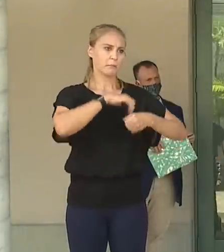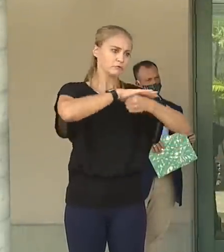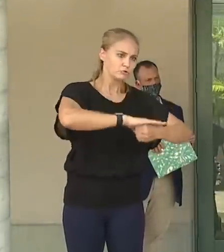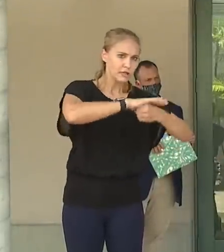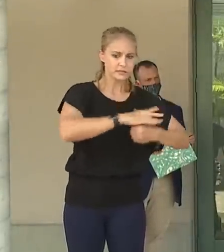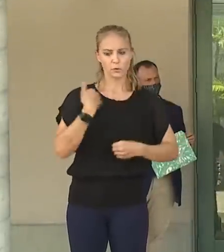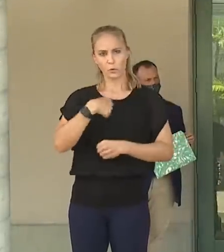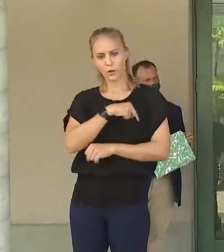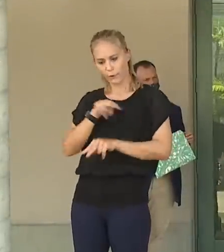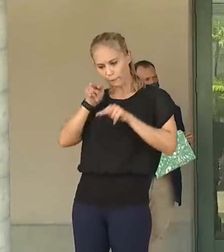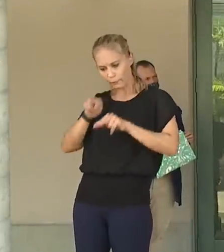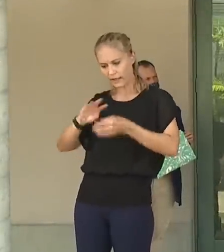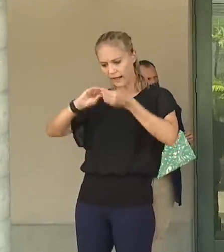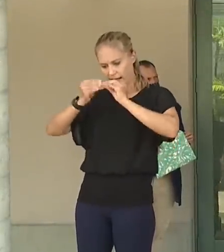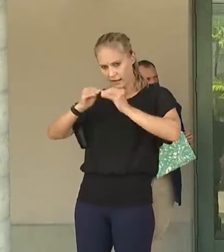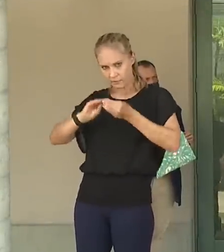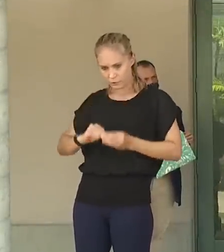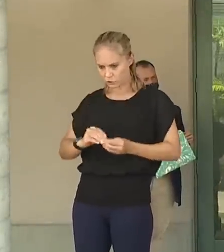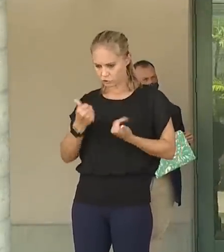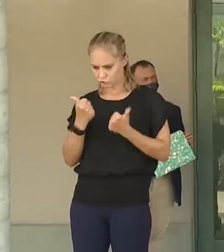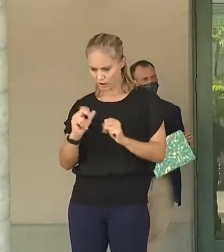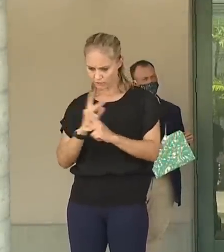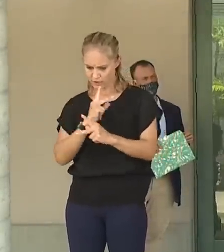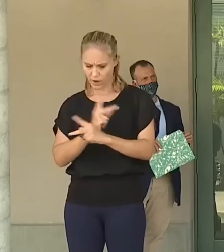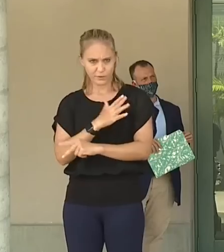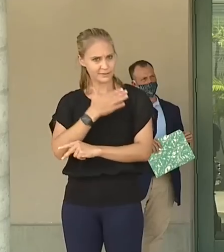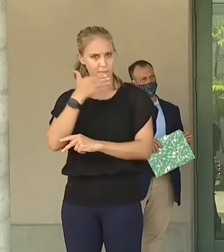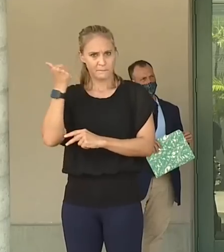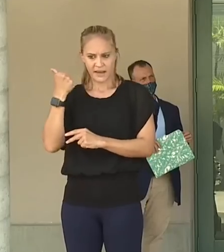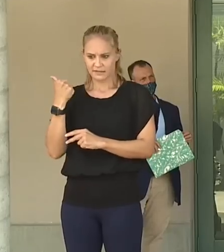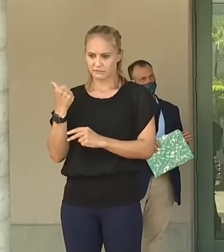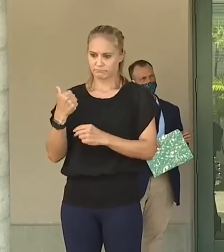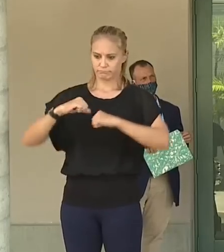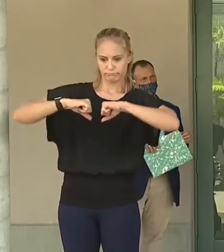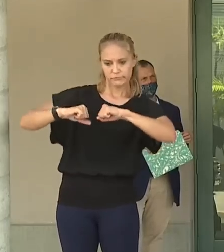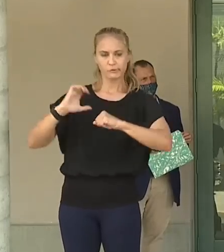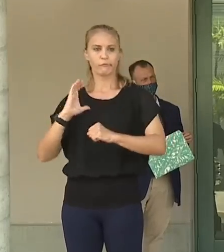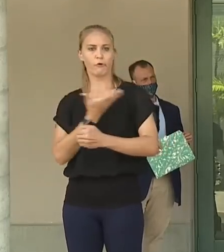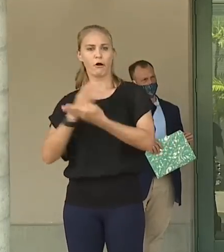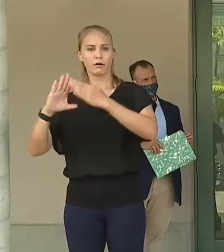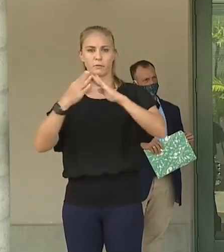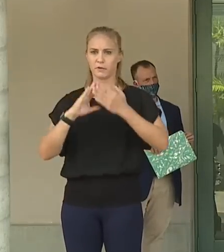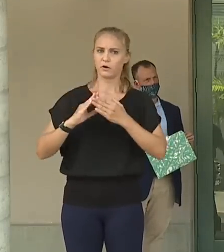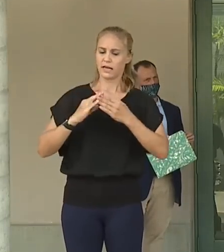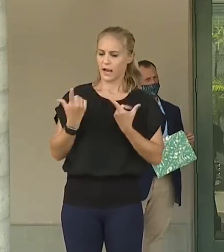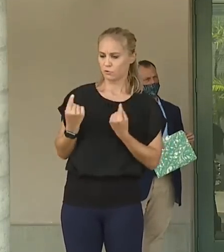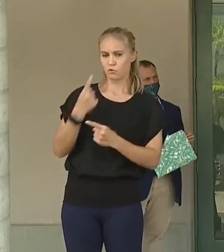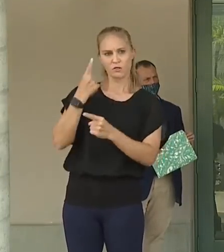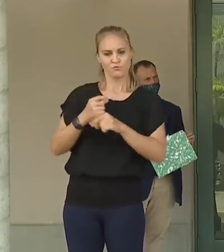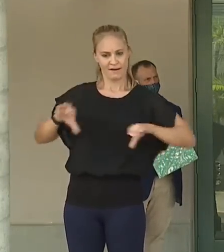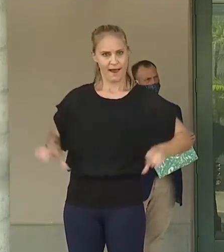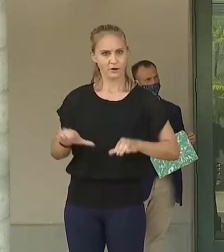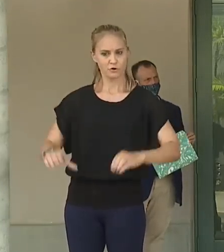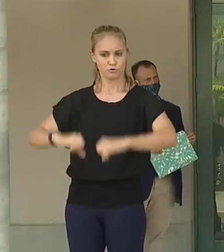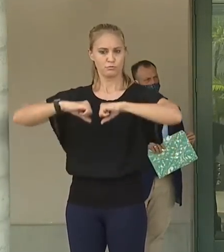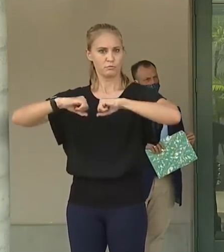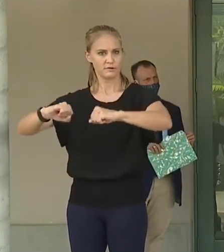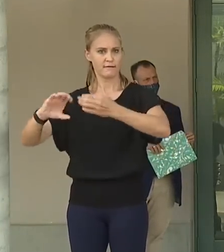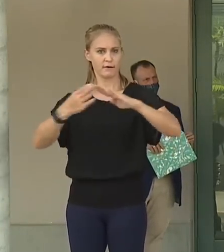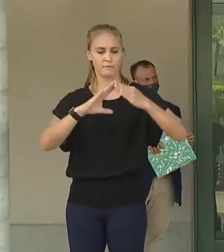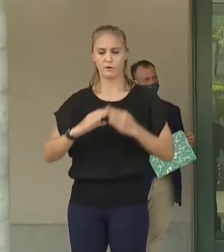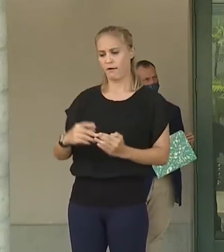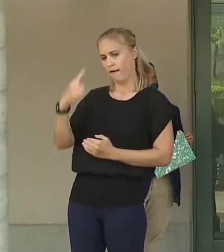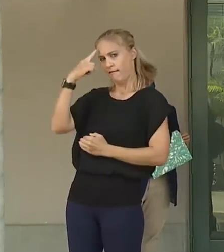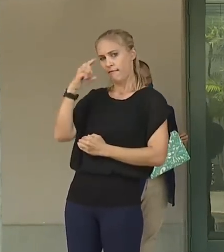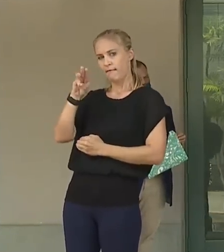looking at what's at the best interest of our community and taking action necessary. I think the Mayor and I